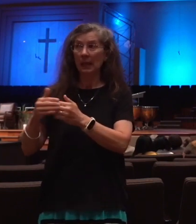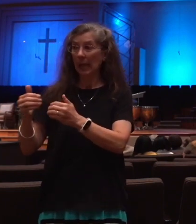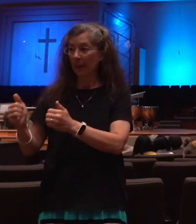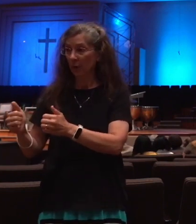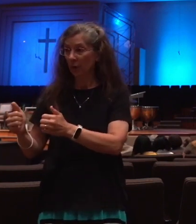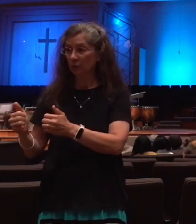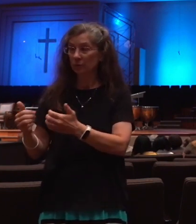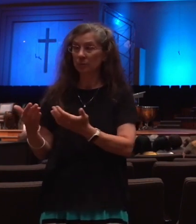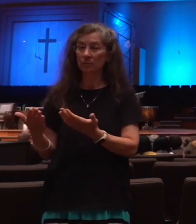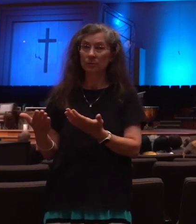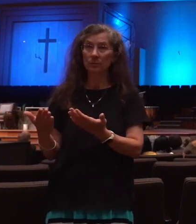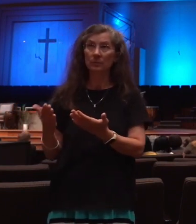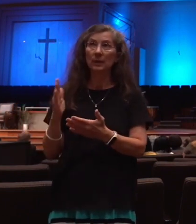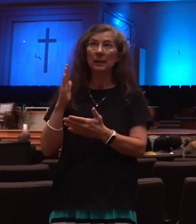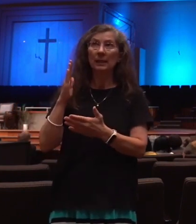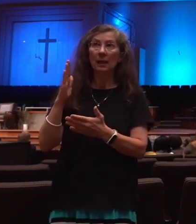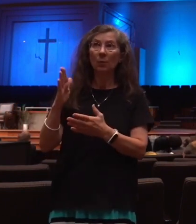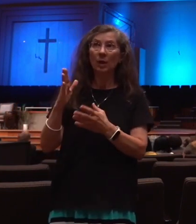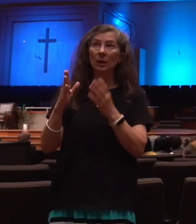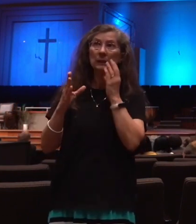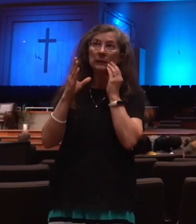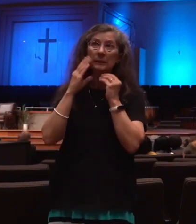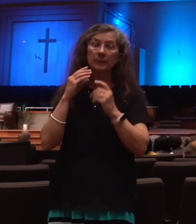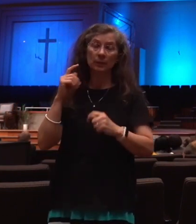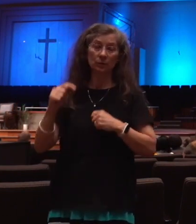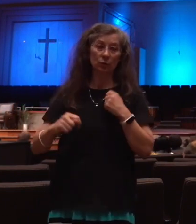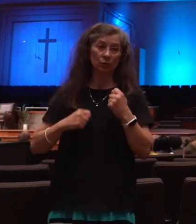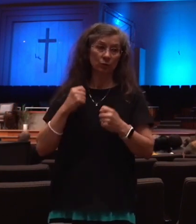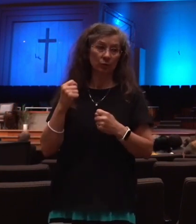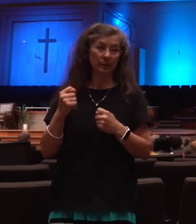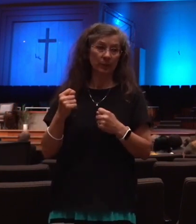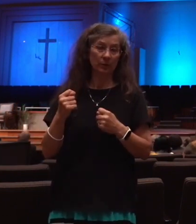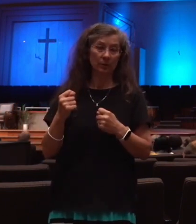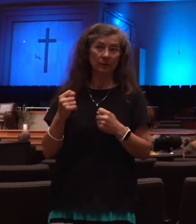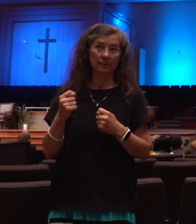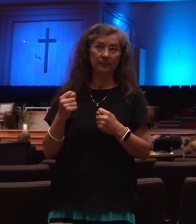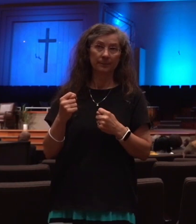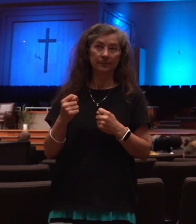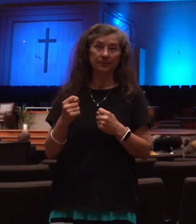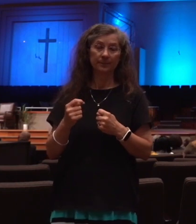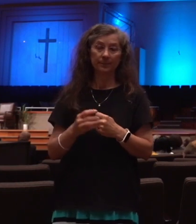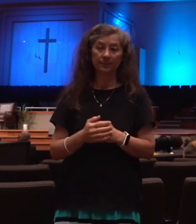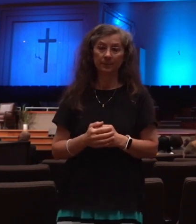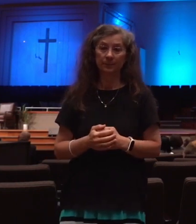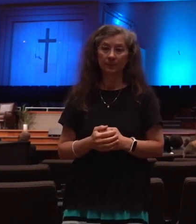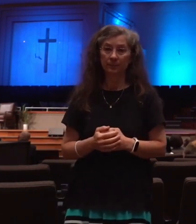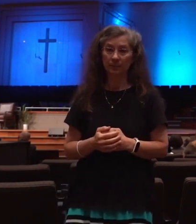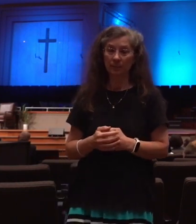they will face those horrendous judgments if the rapture comes and we go up and then the tribulation.